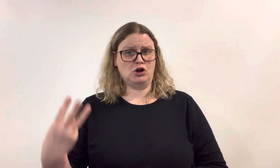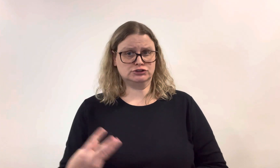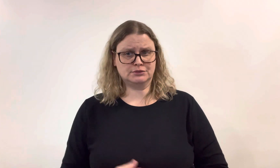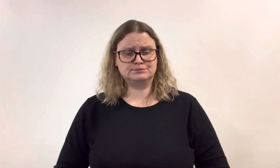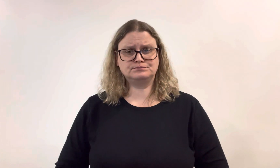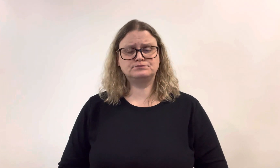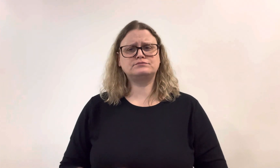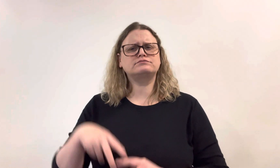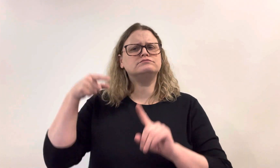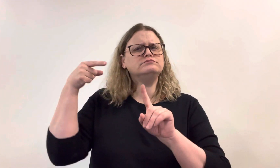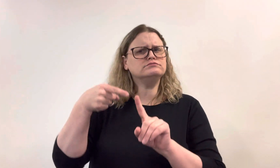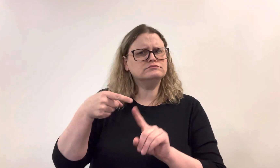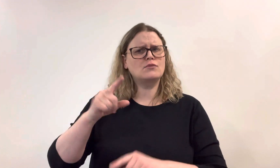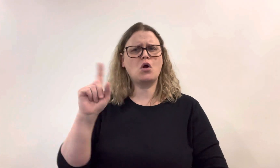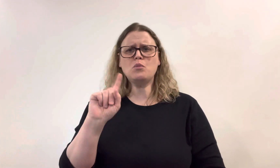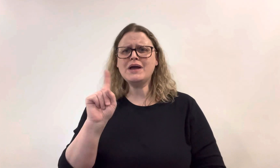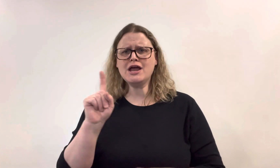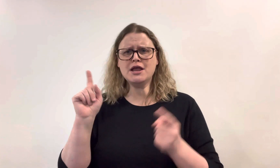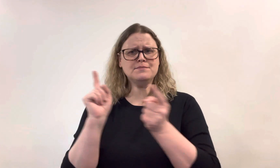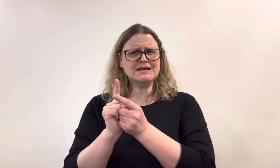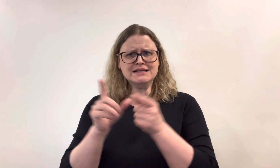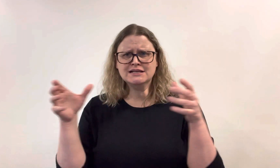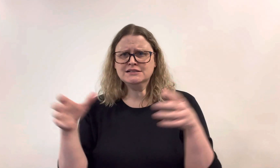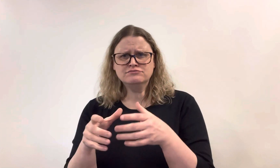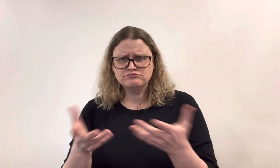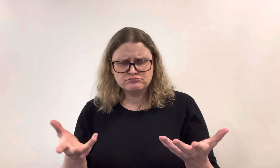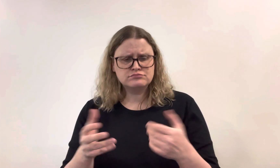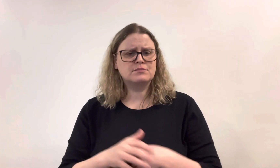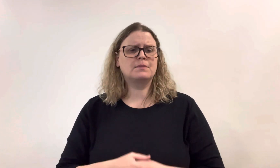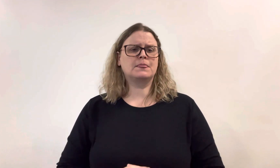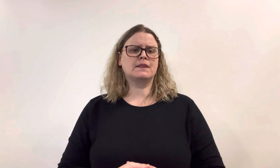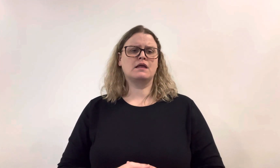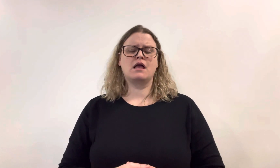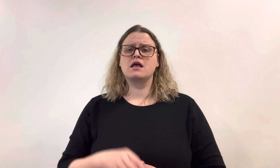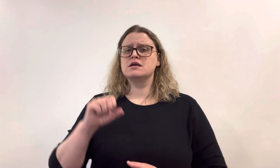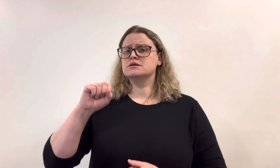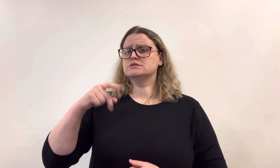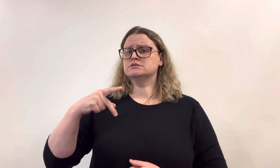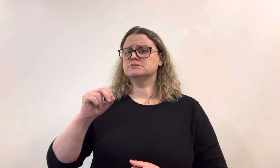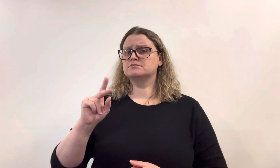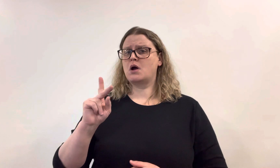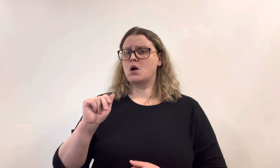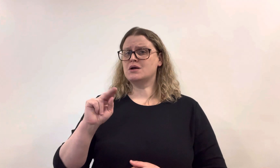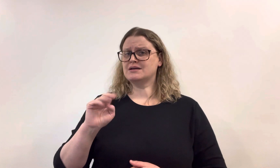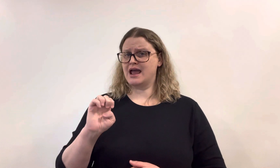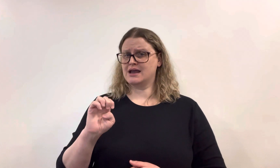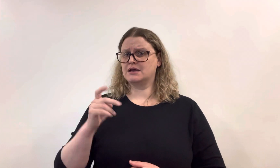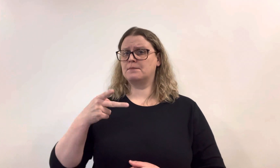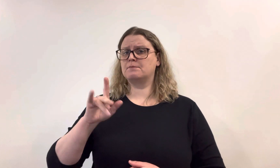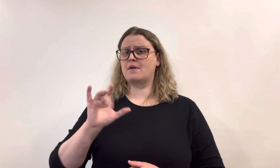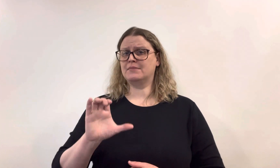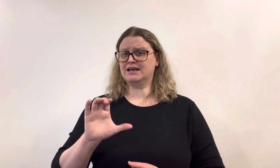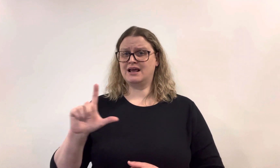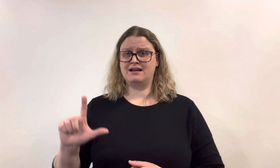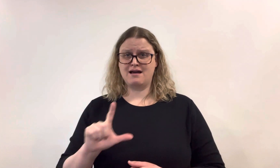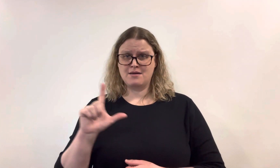area and Eastern Washington. We will be meeting at the Spokane Public Library,